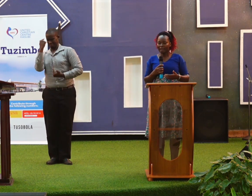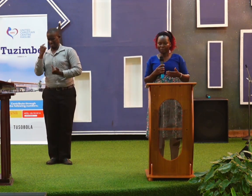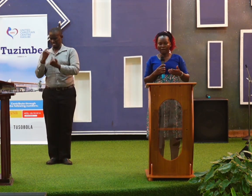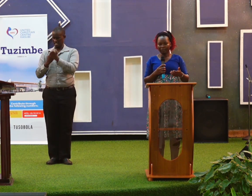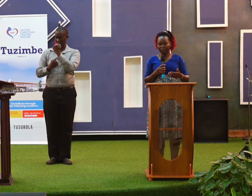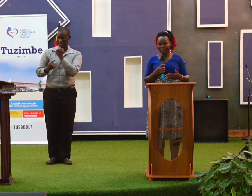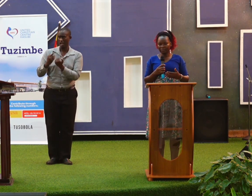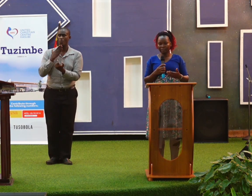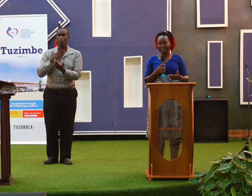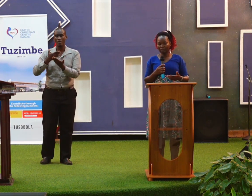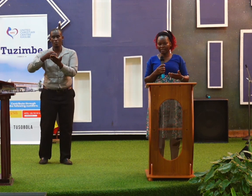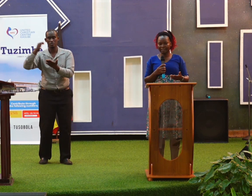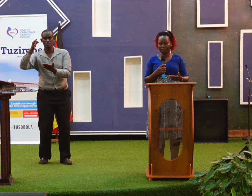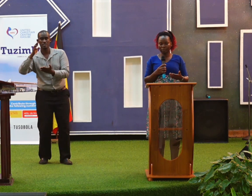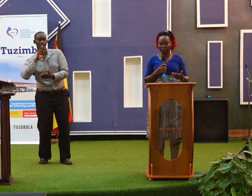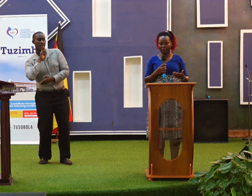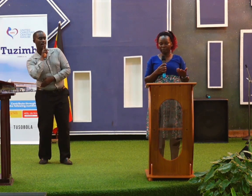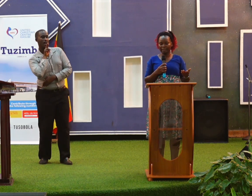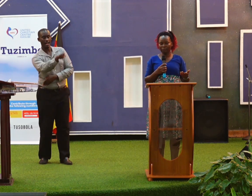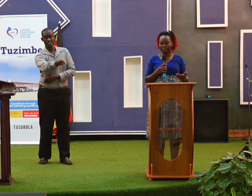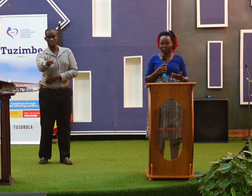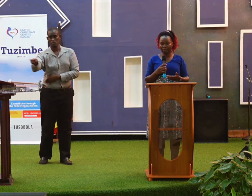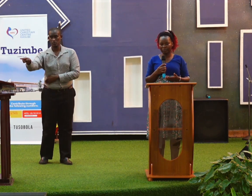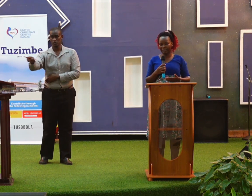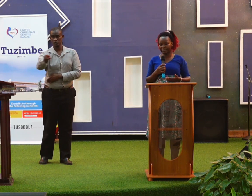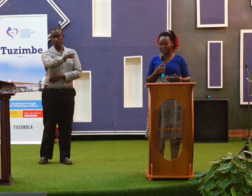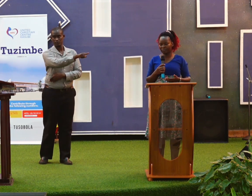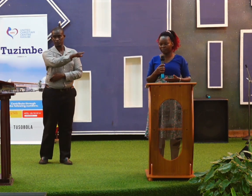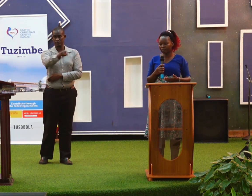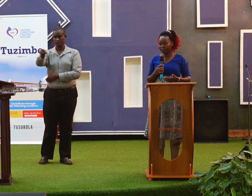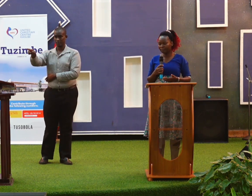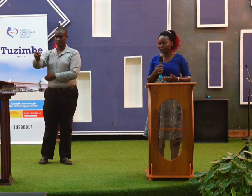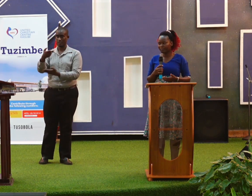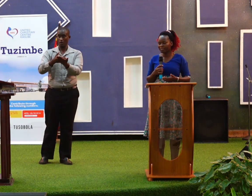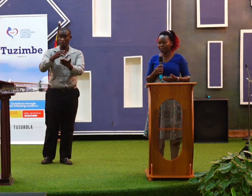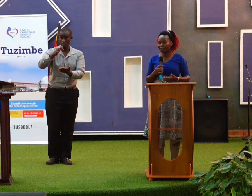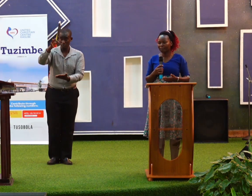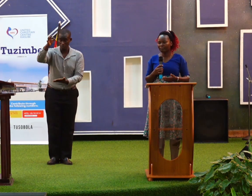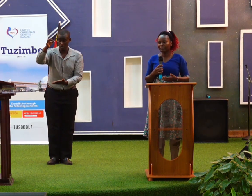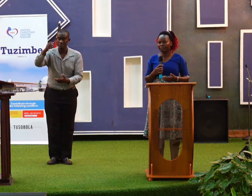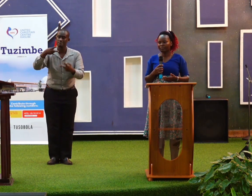and you have questions that you're asking yourself when you need the Holy Spirit to answer you